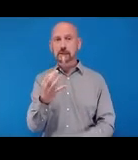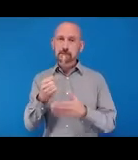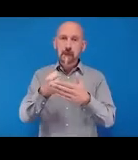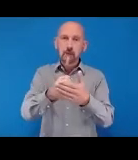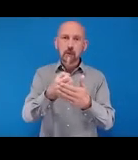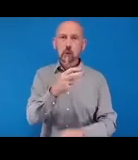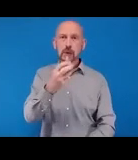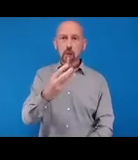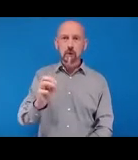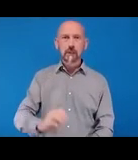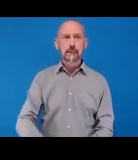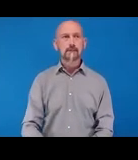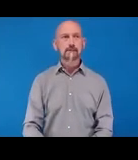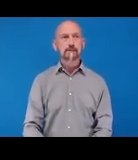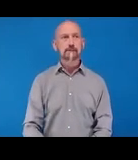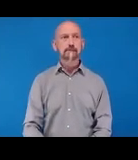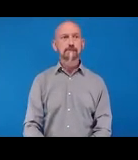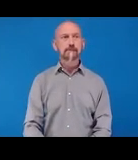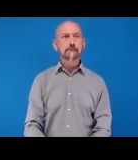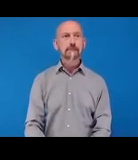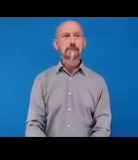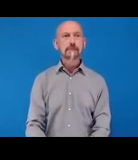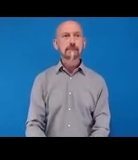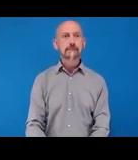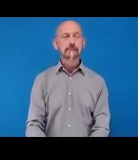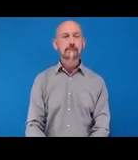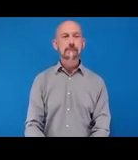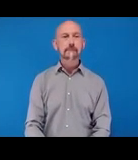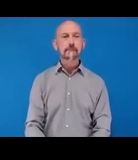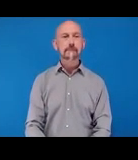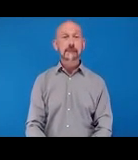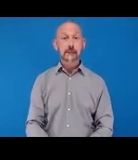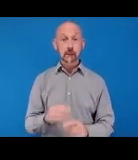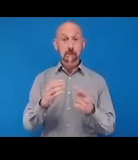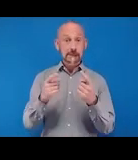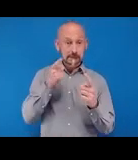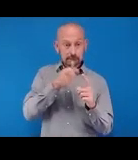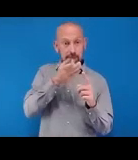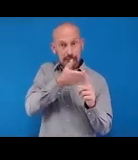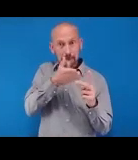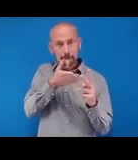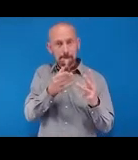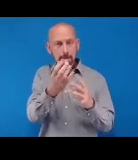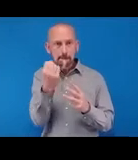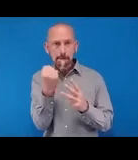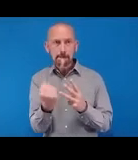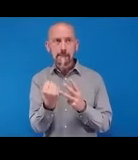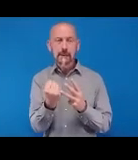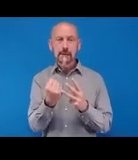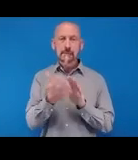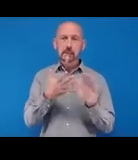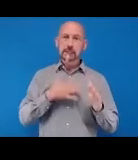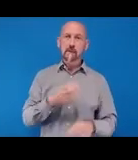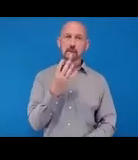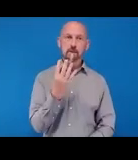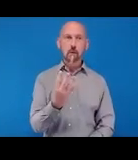Next slide. To achieve those expected outcomes, we have developed four strategic actions.